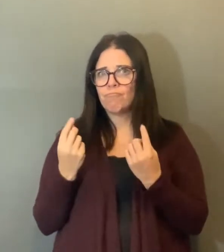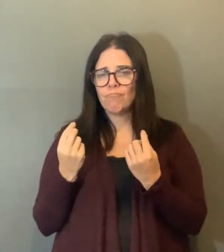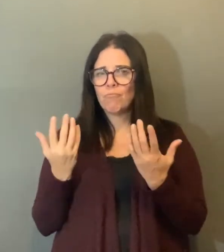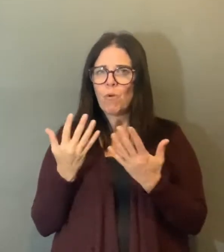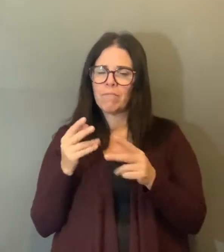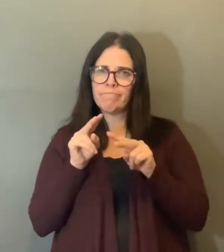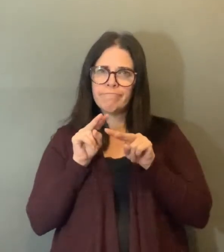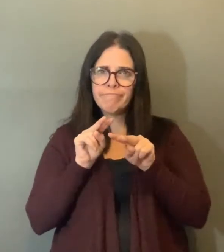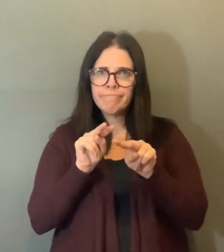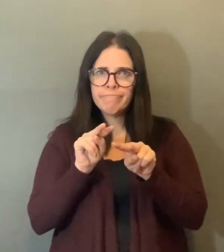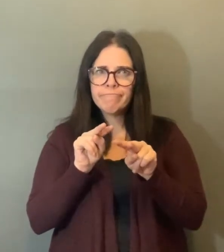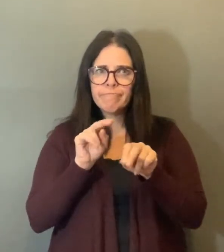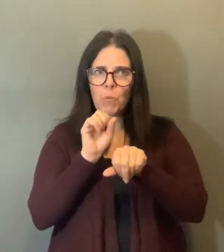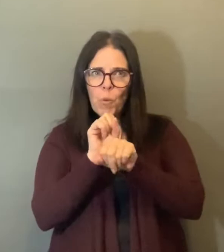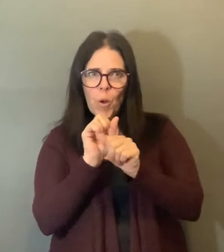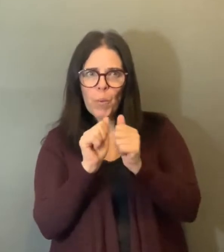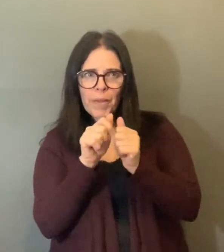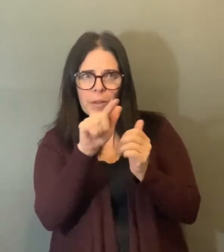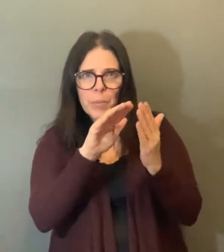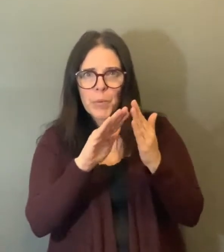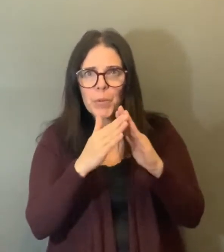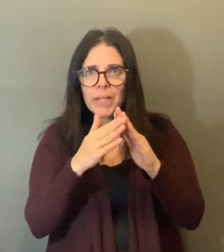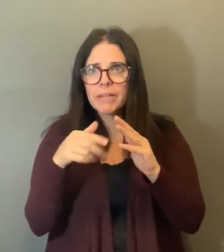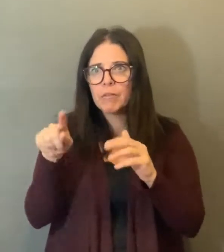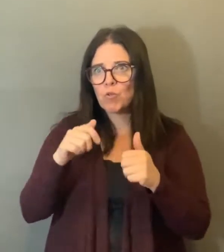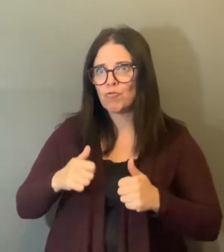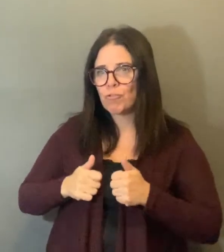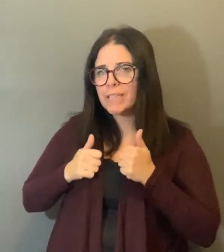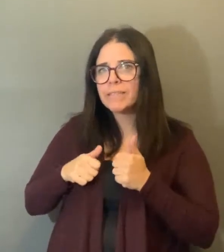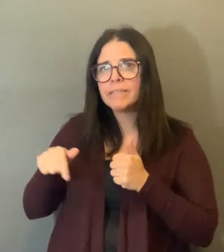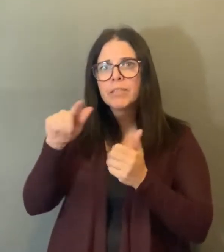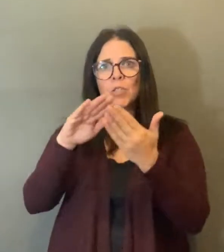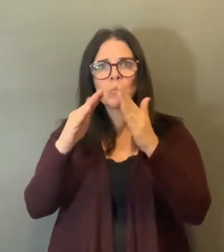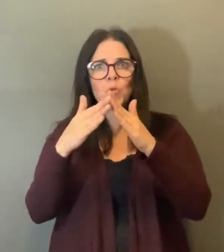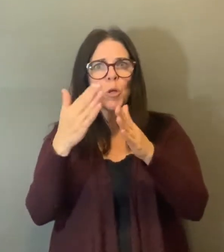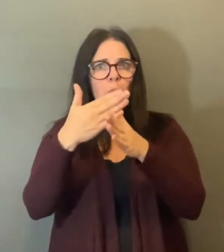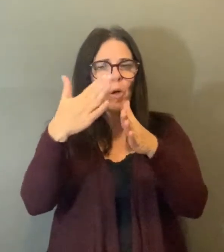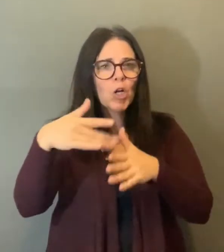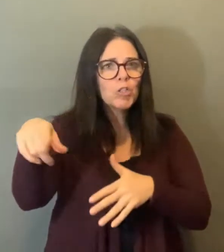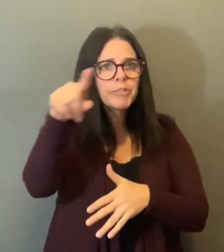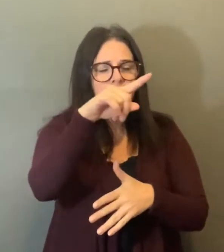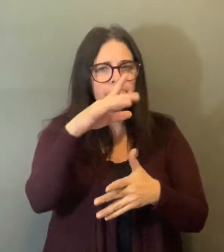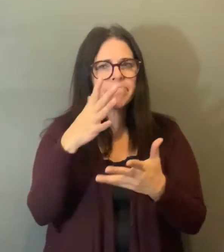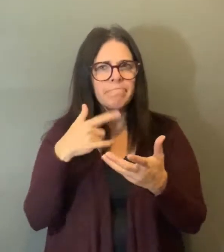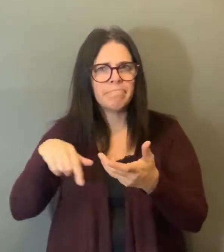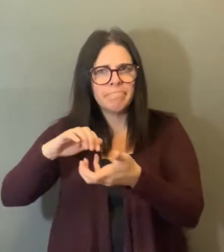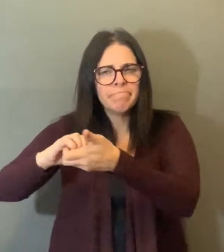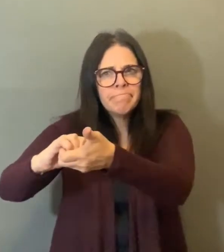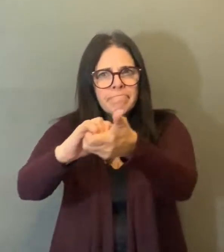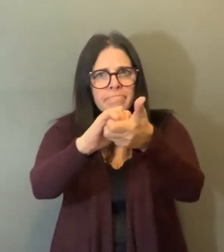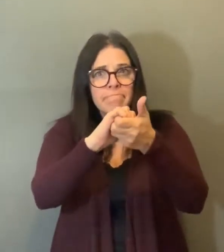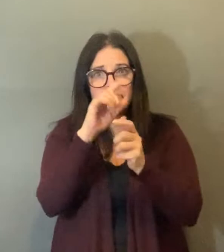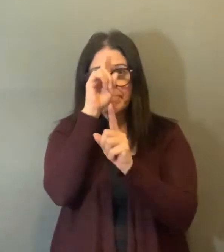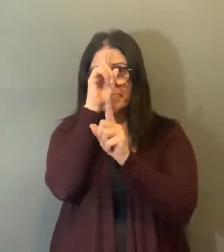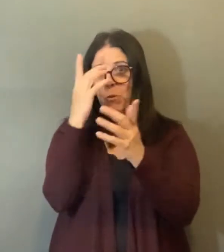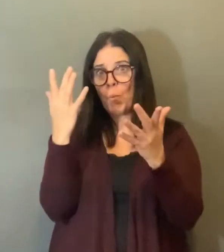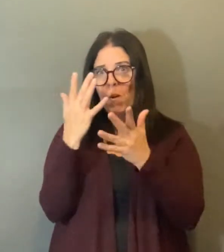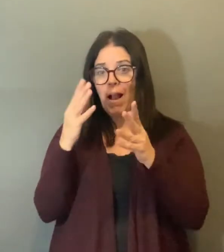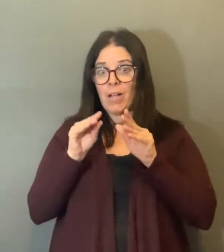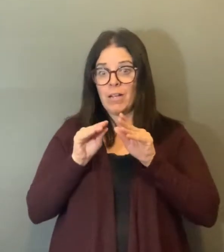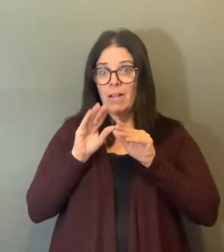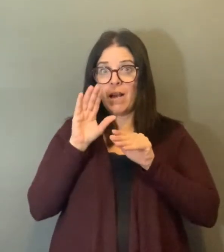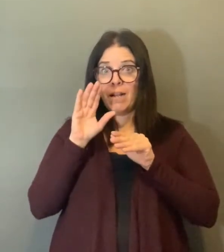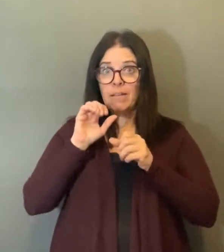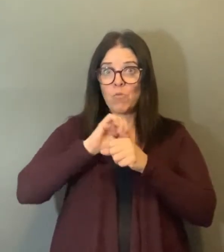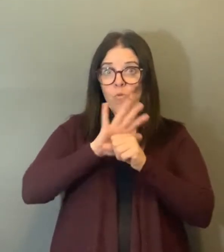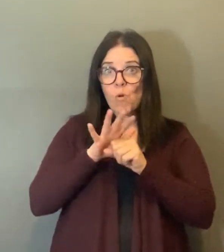-19 in our community and work with our municipalities and health care partners and you, our residents, to help decrease the spread of